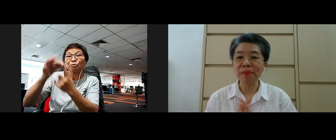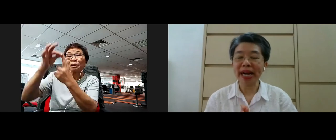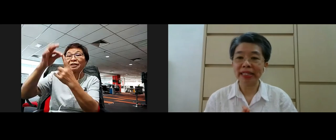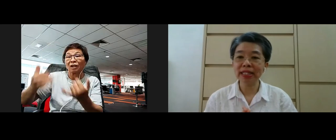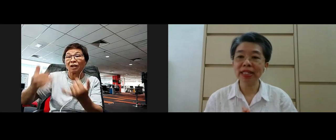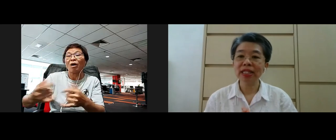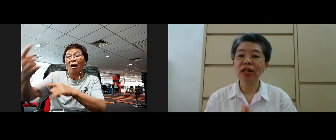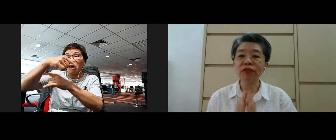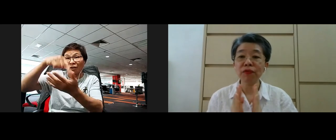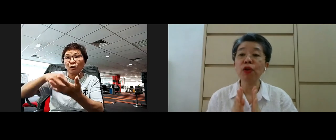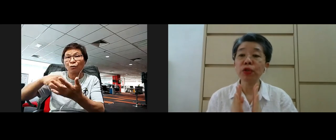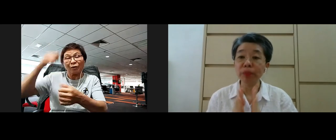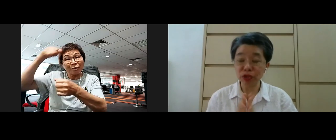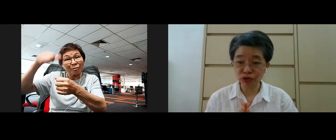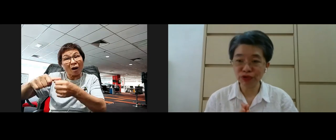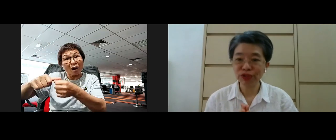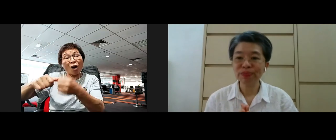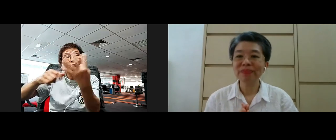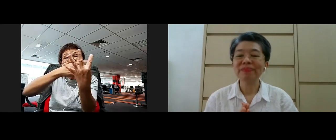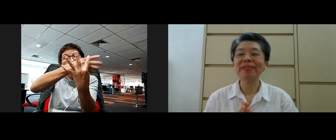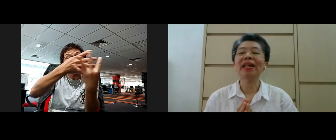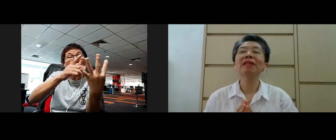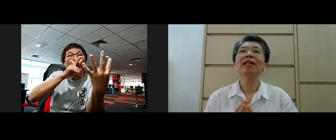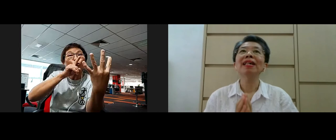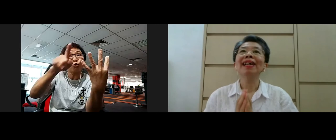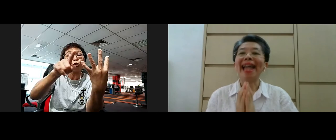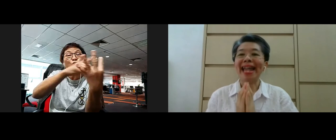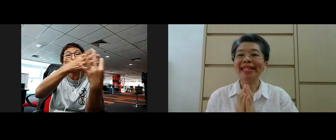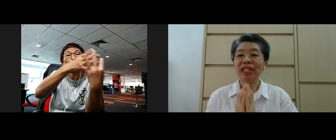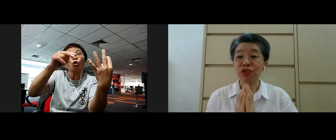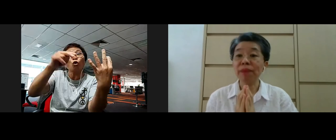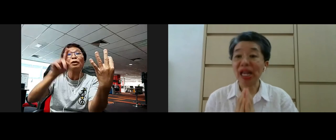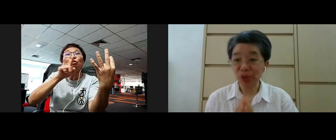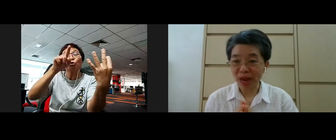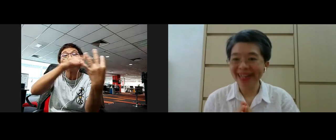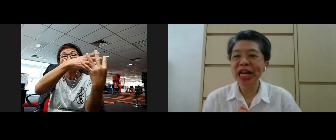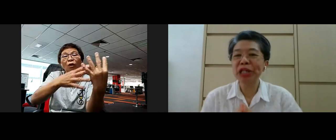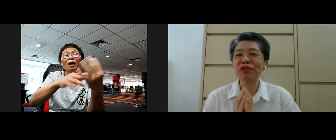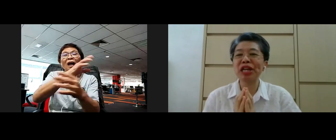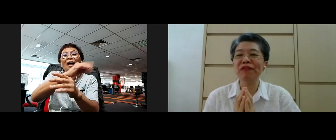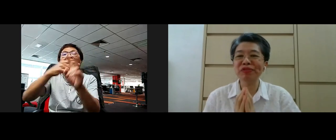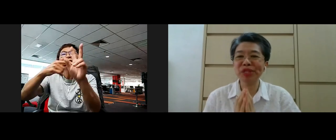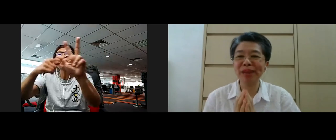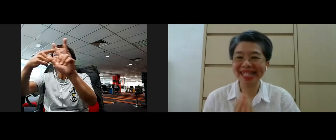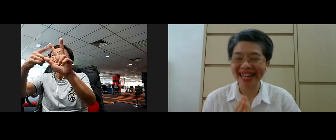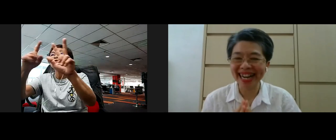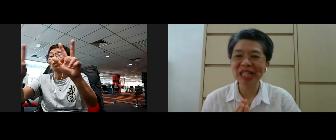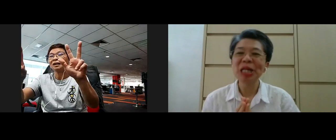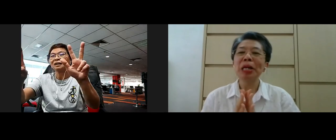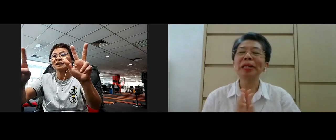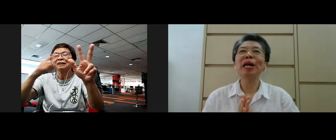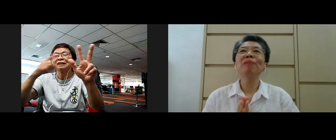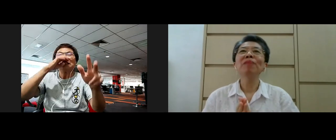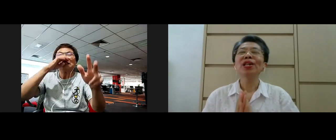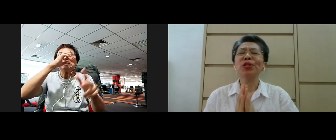we are reminded of the four noble truths yeah and the three plus one three evil roots plus yeah